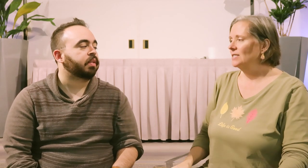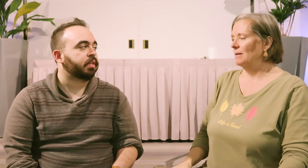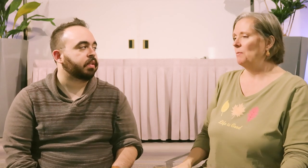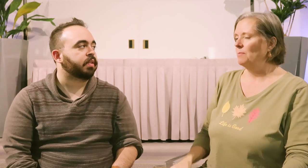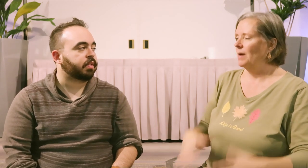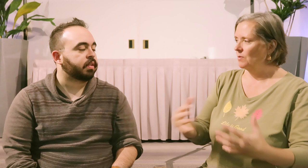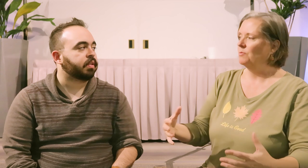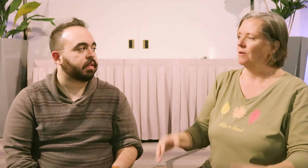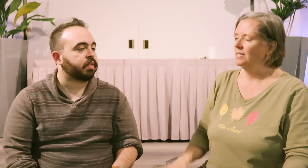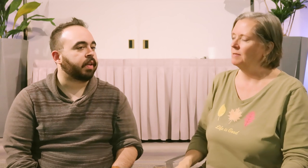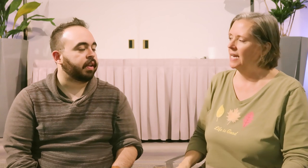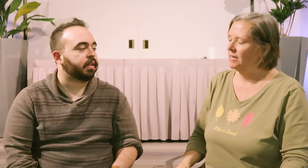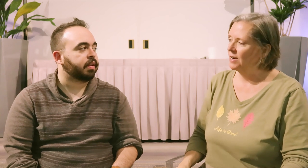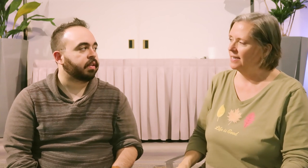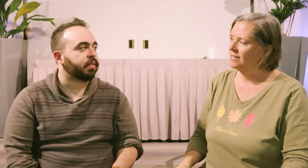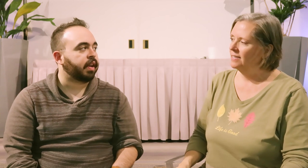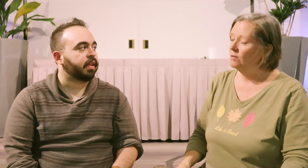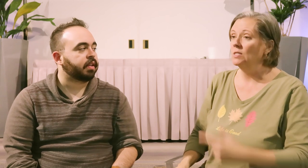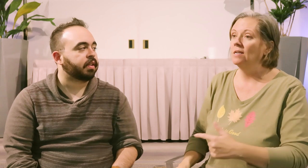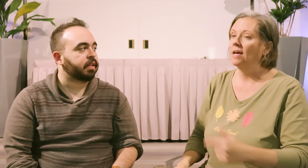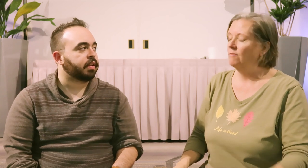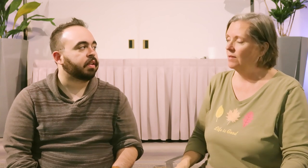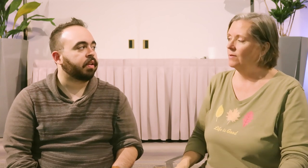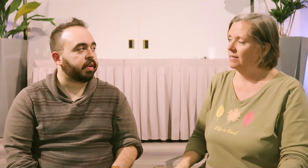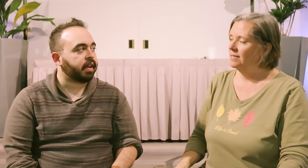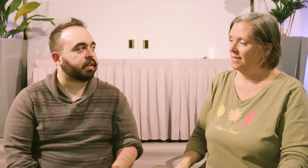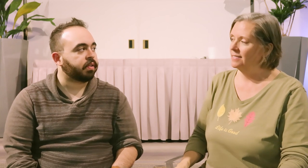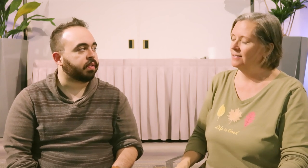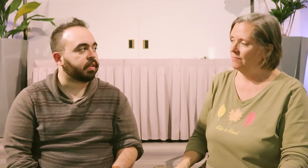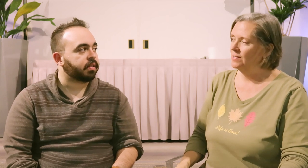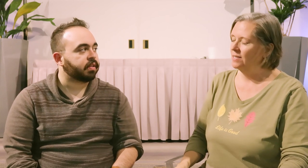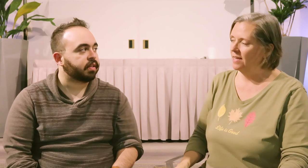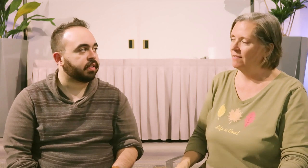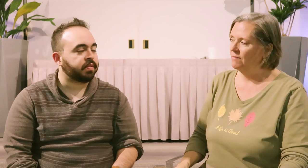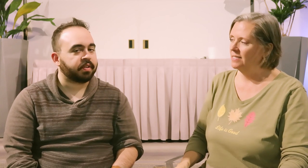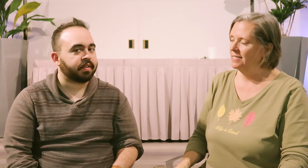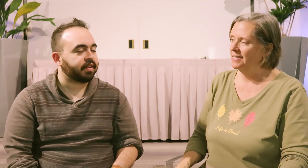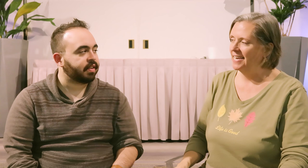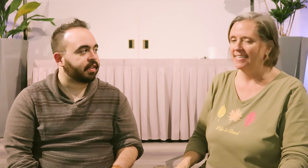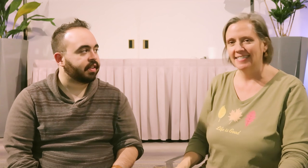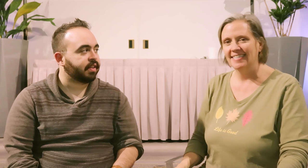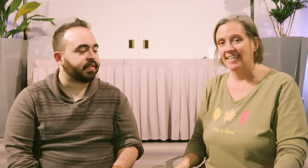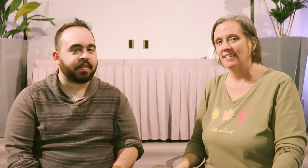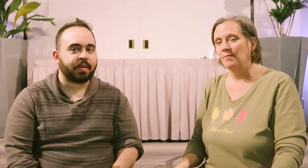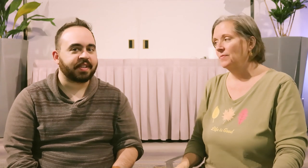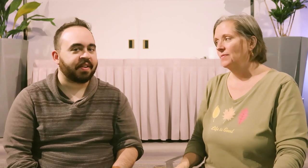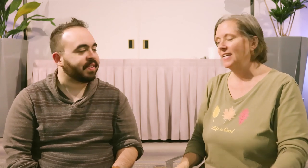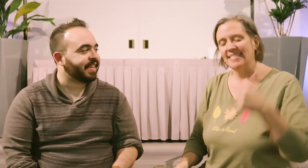so he came up with a better approach. That was Gary Craig. Right. Who's still alive, by the way. Okay. Cool. Still alive. Good Invented this in the 80s. Good for everyone to know. Yes,